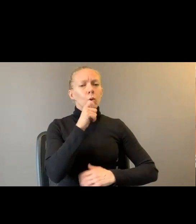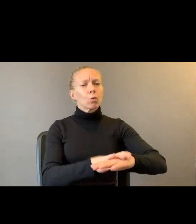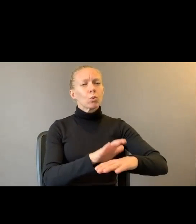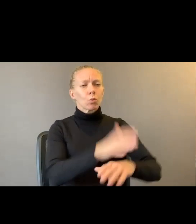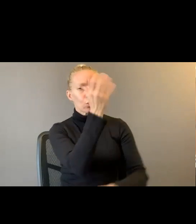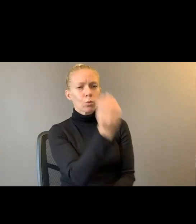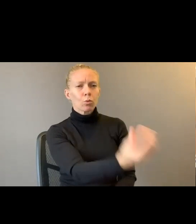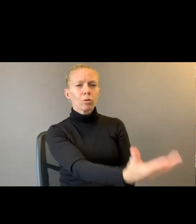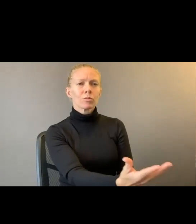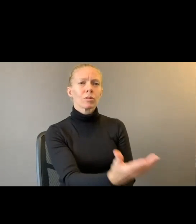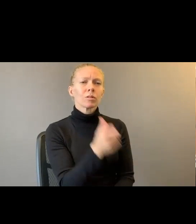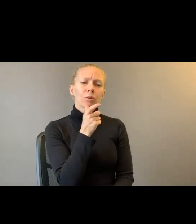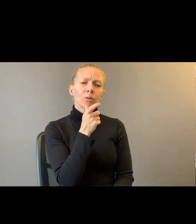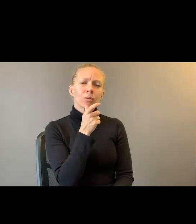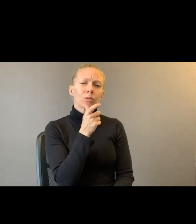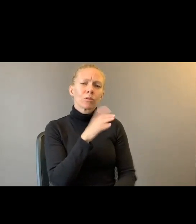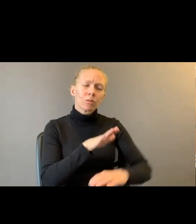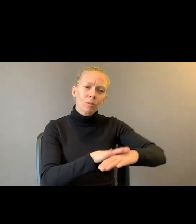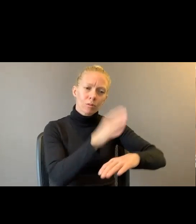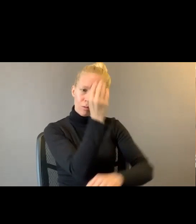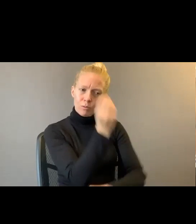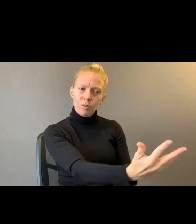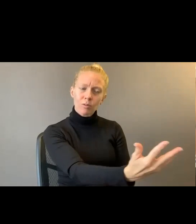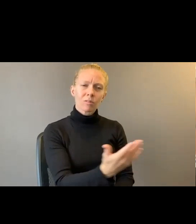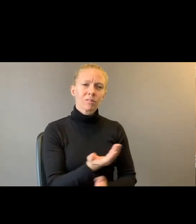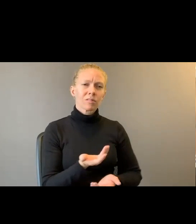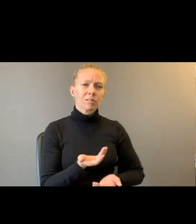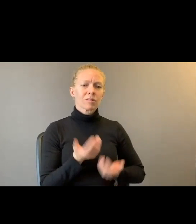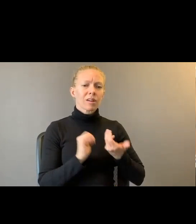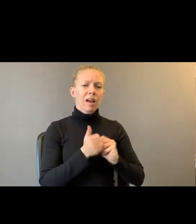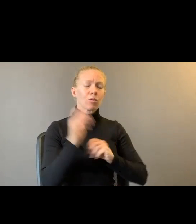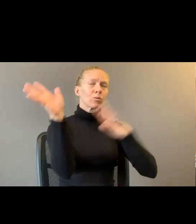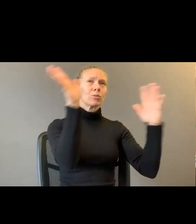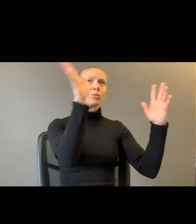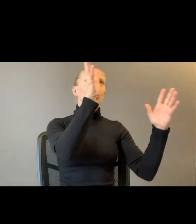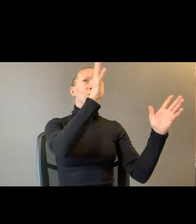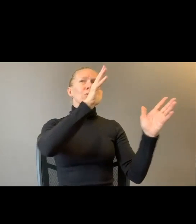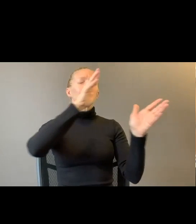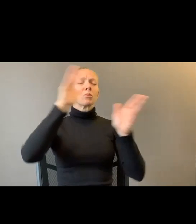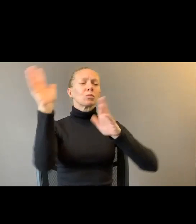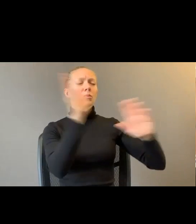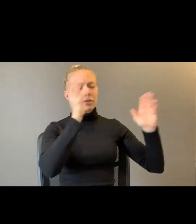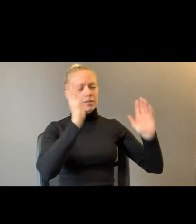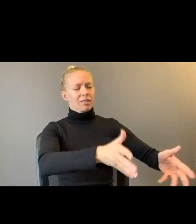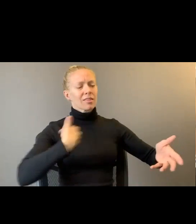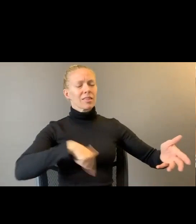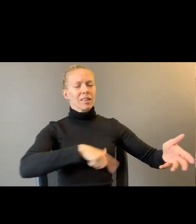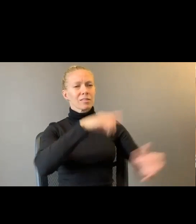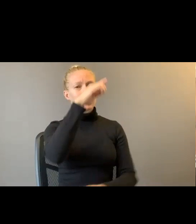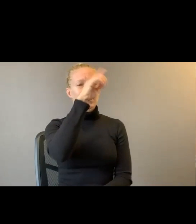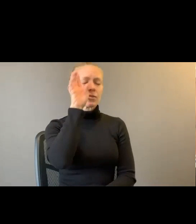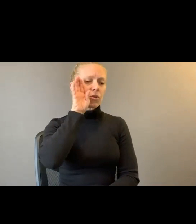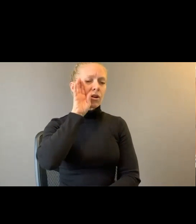Who was warned. How these solar winds would leave us. Brown and bruised as apples.